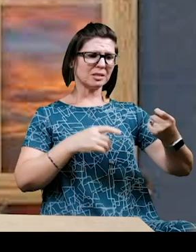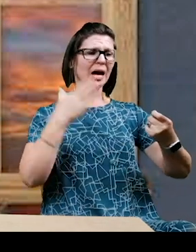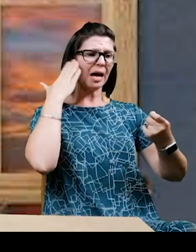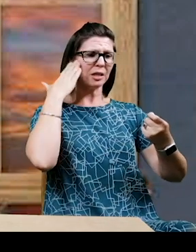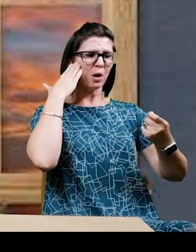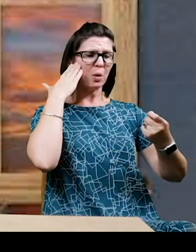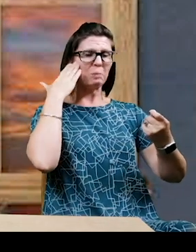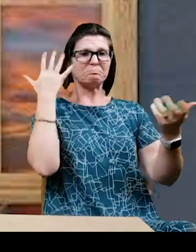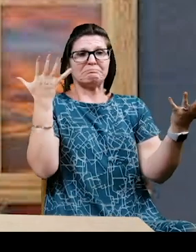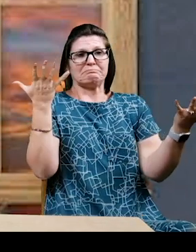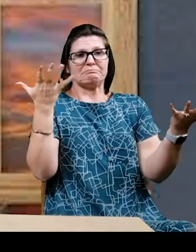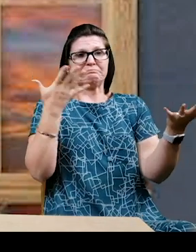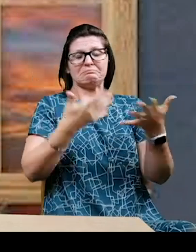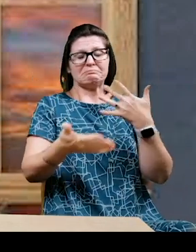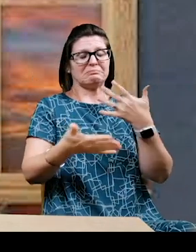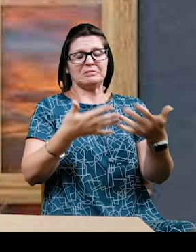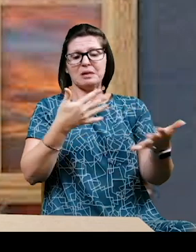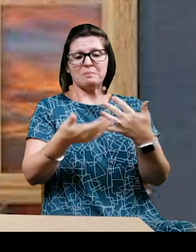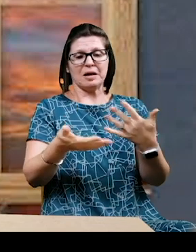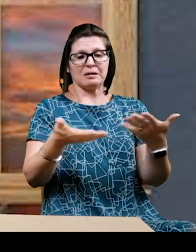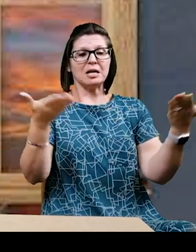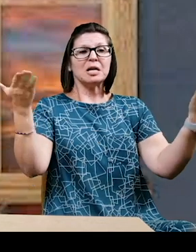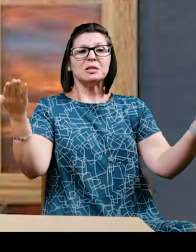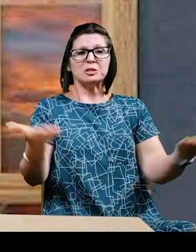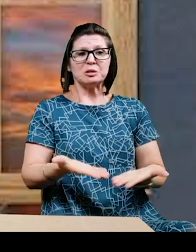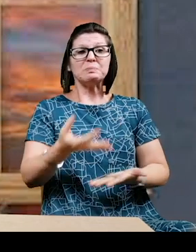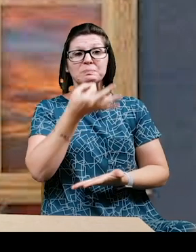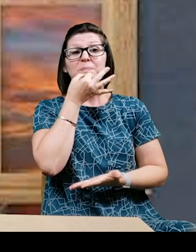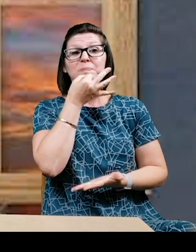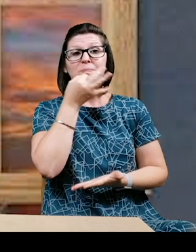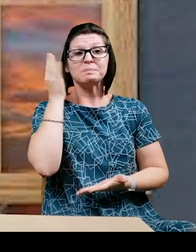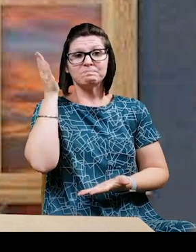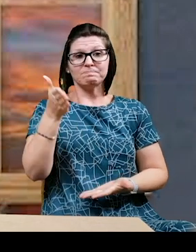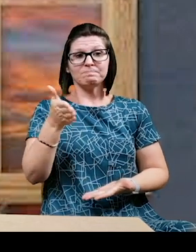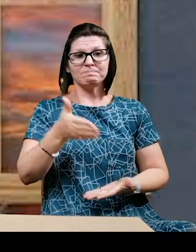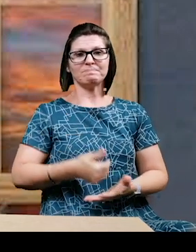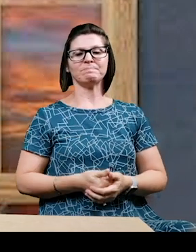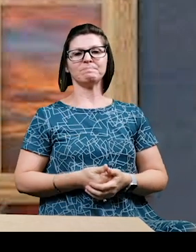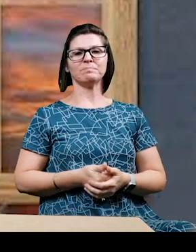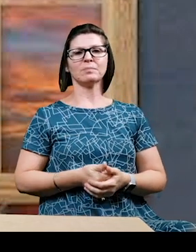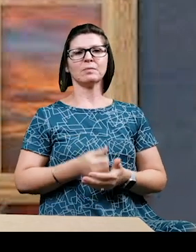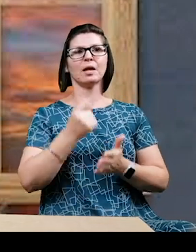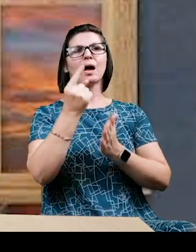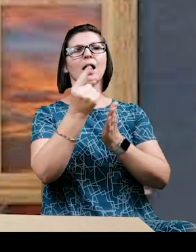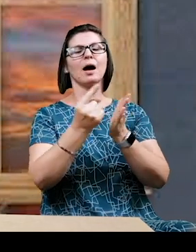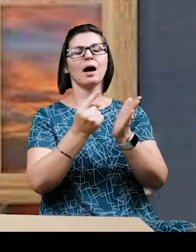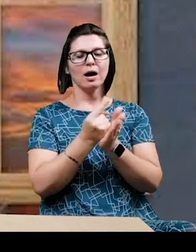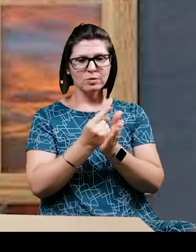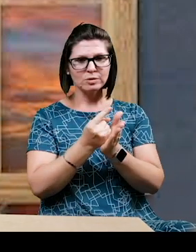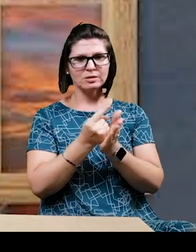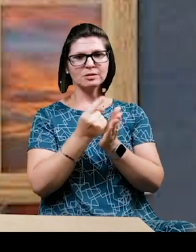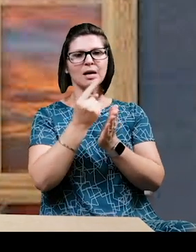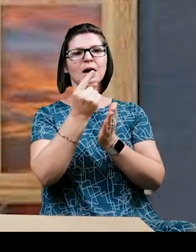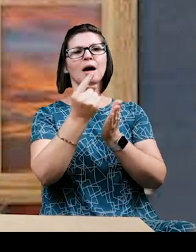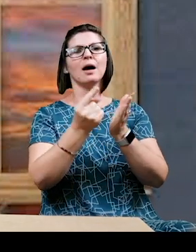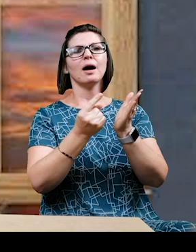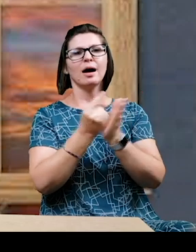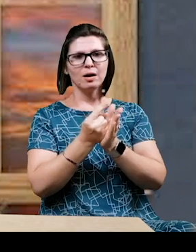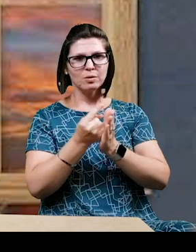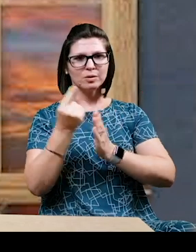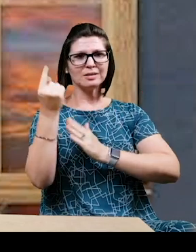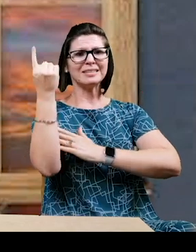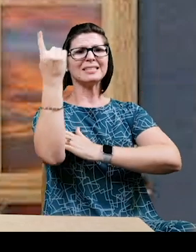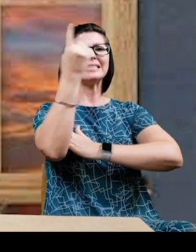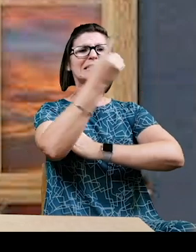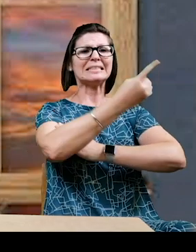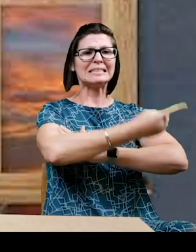But it doesn't matter. She will be here soon, very soon. Hours passed, and then days, and weeks,